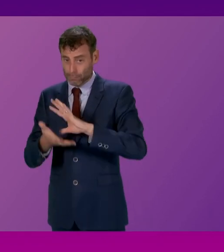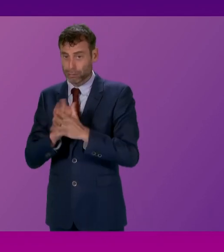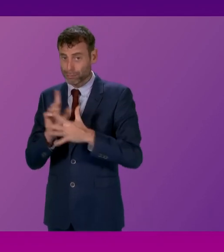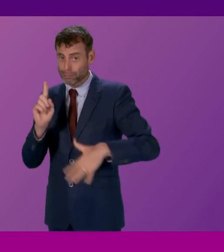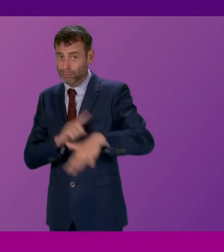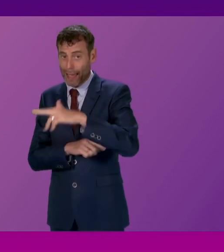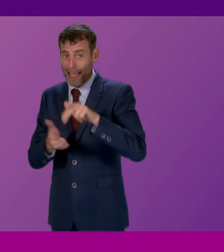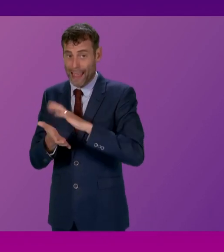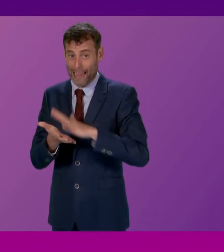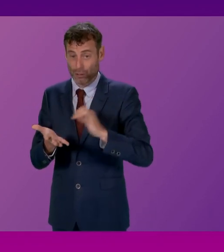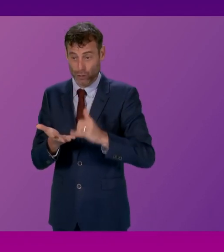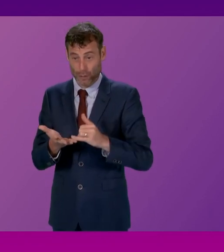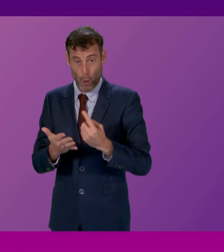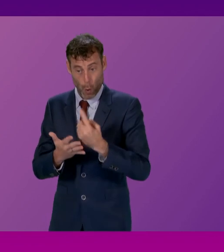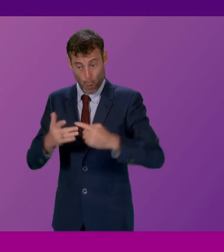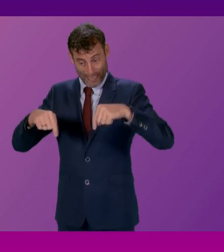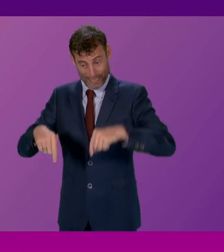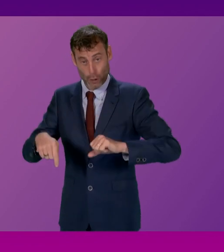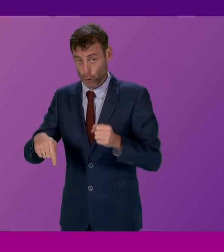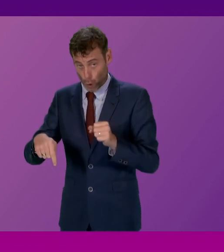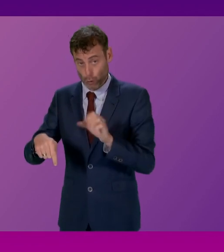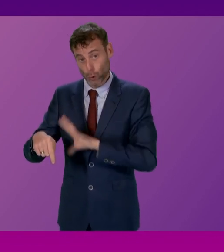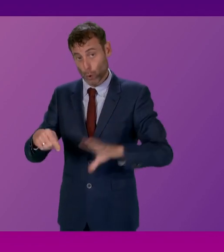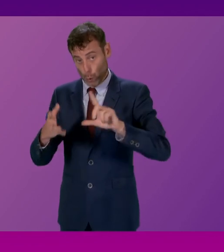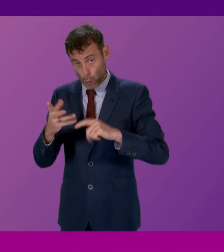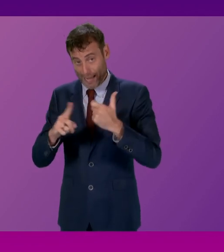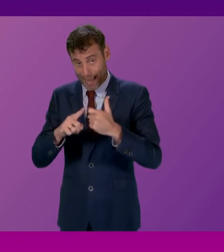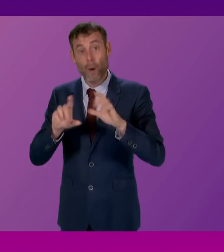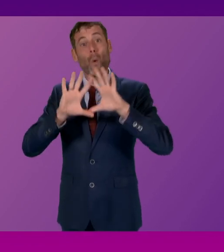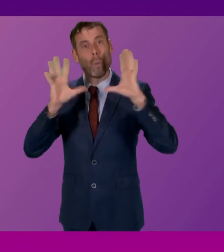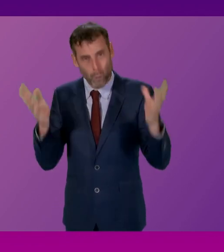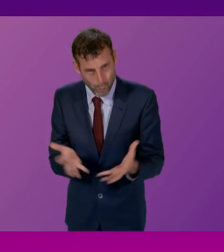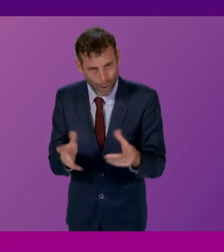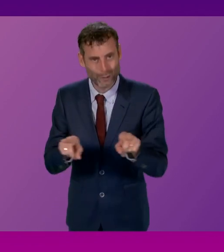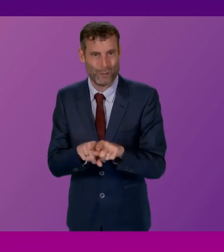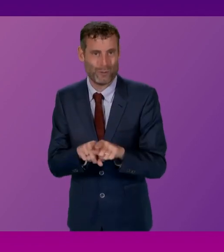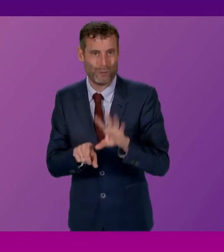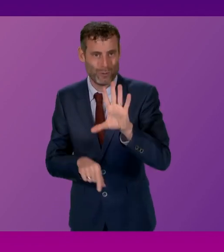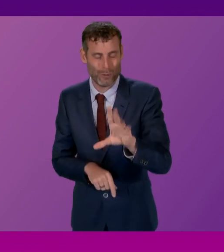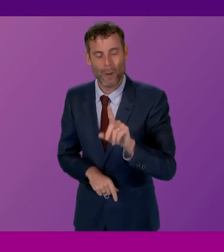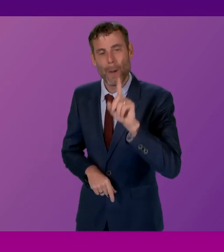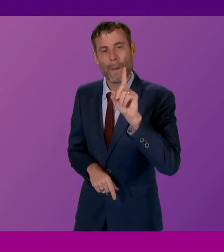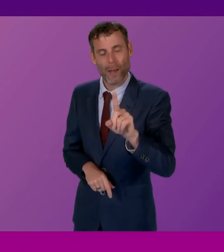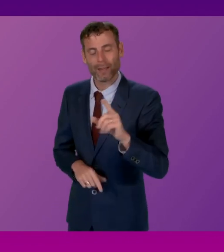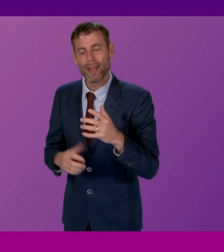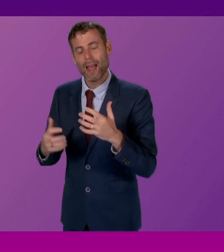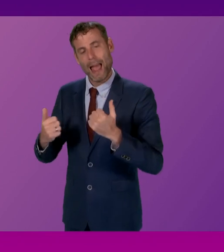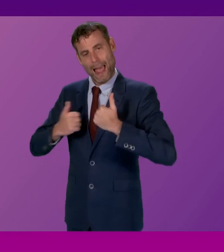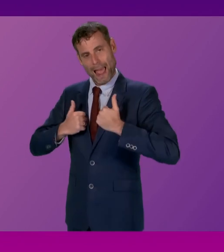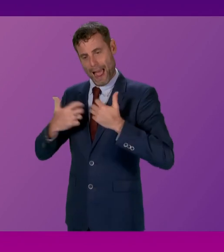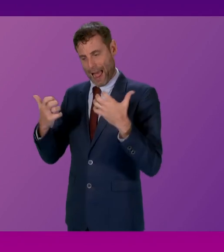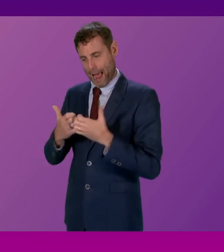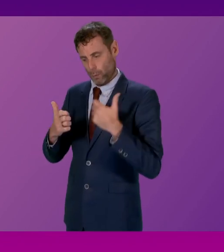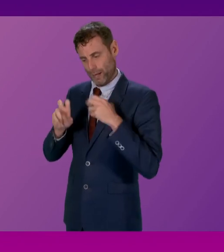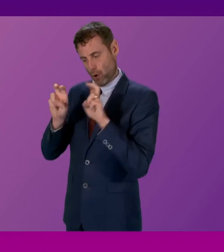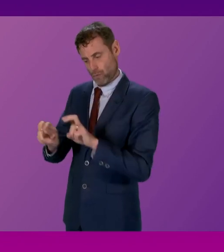but in health services right across the United Kingdom. Of course, there are differences in how we record waiting times right across the